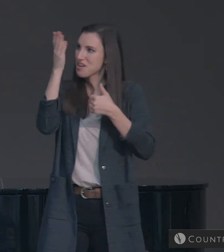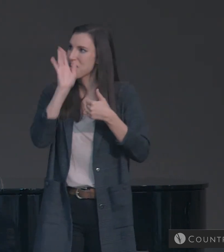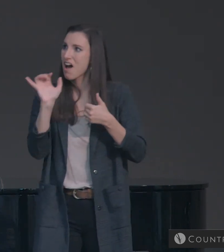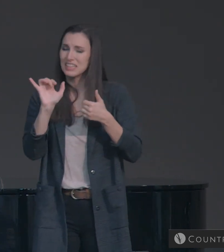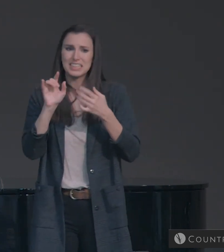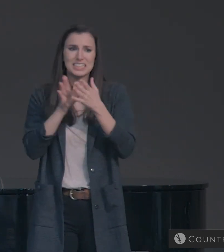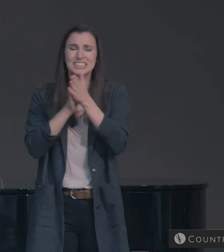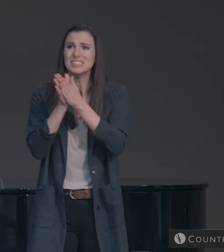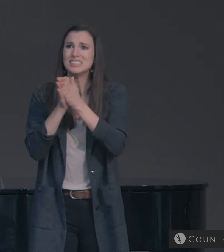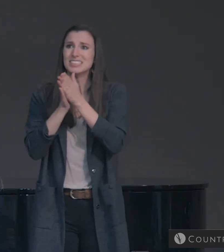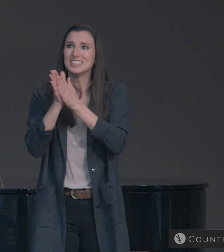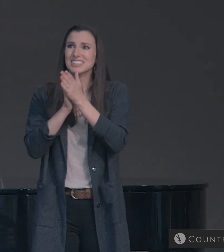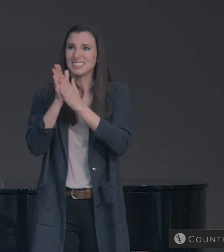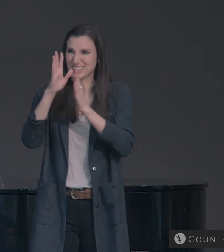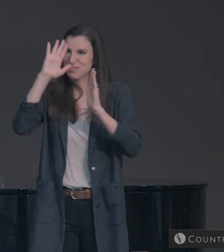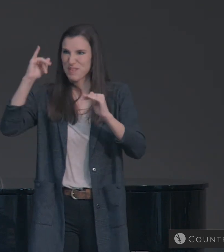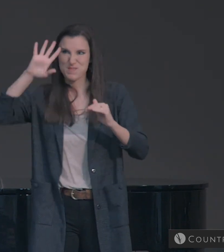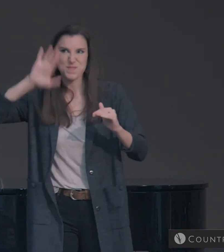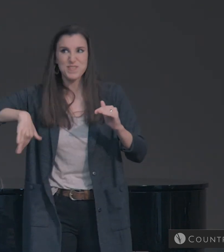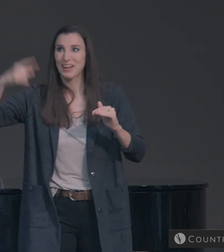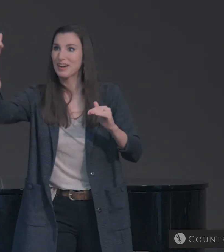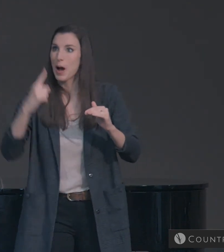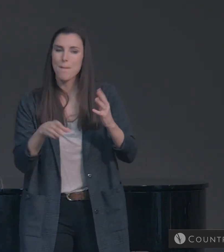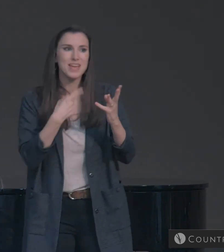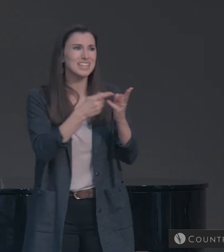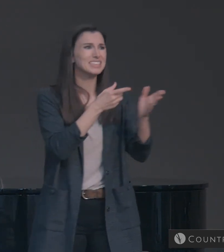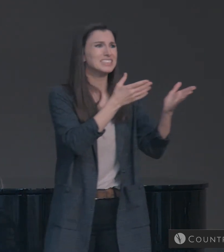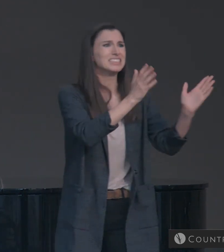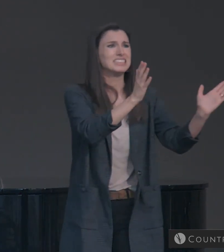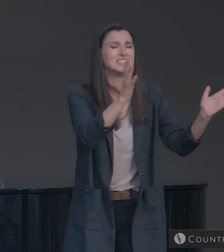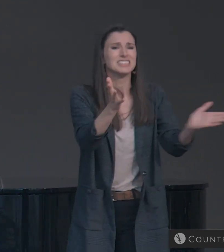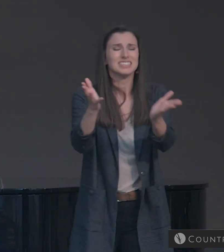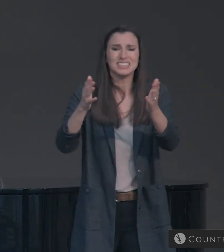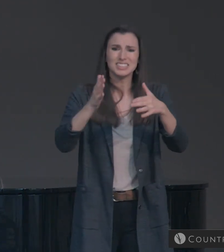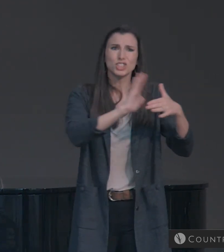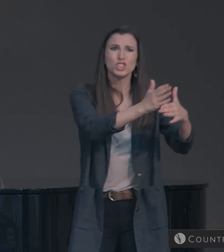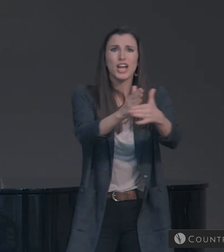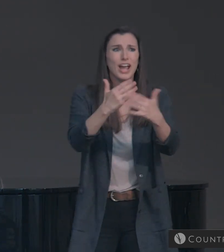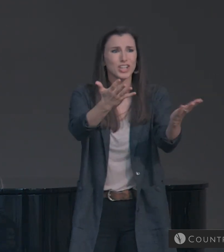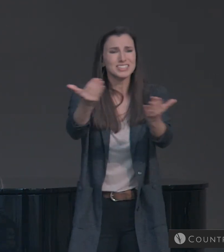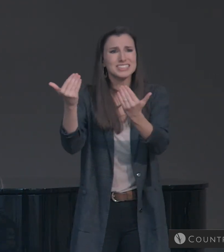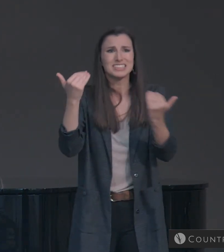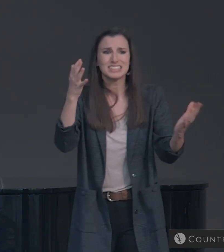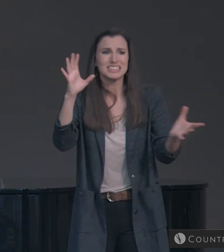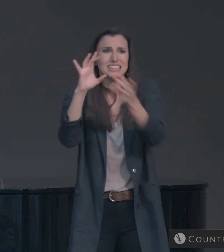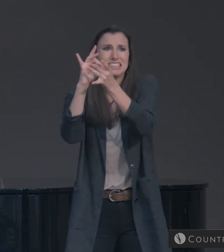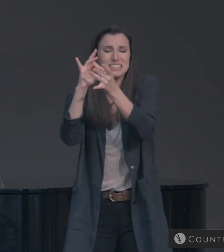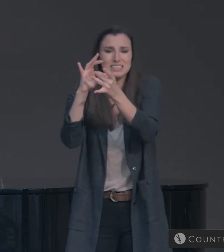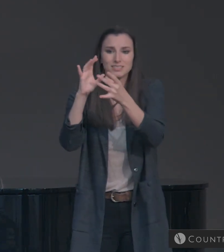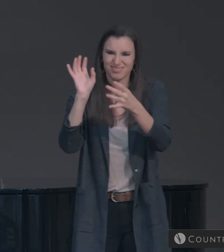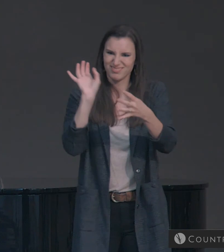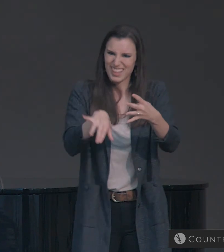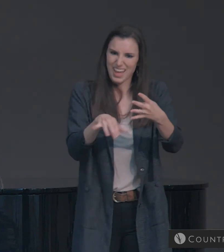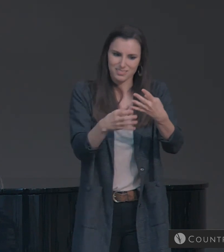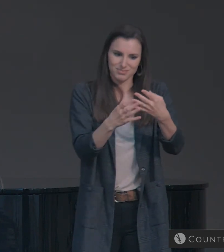in the mission Jesus has given to his followers. So, countryside, are you confident in what we just read?